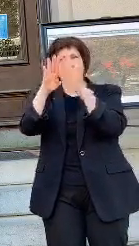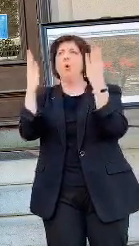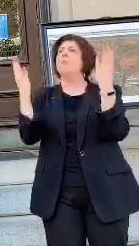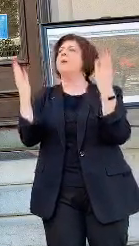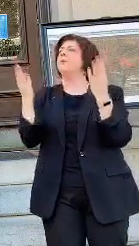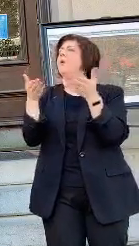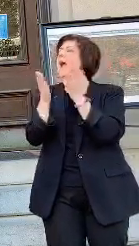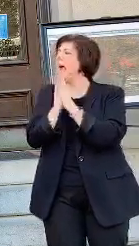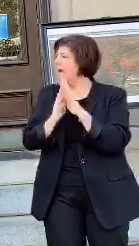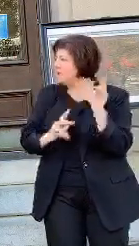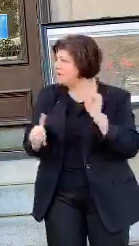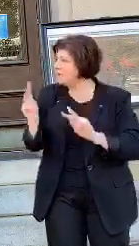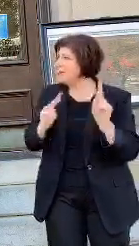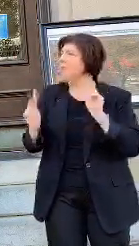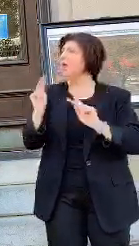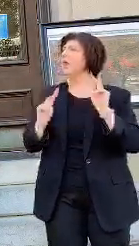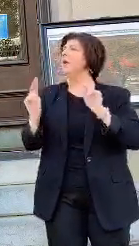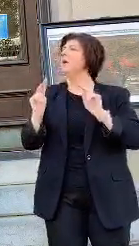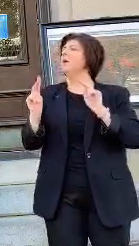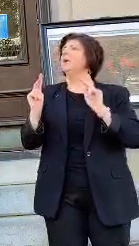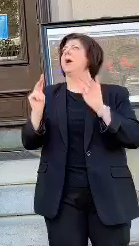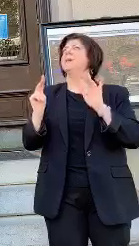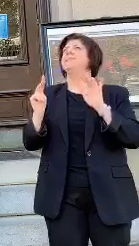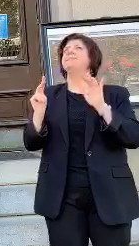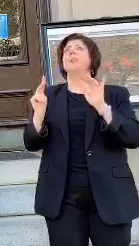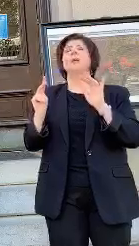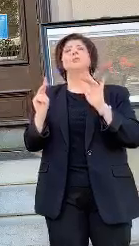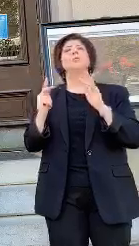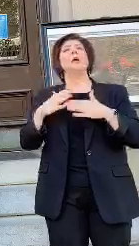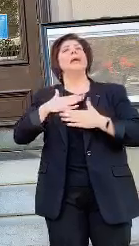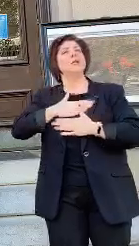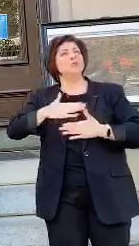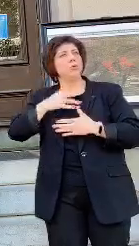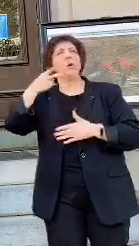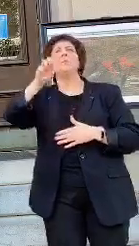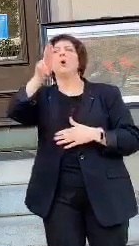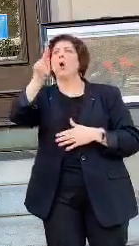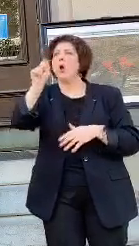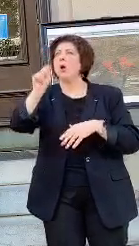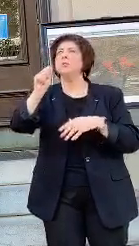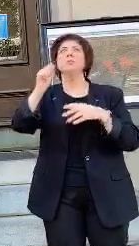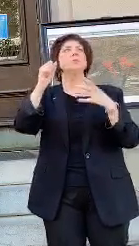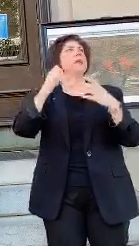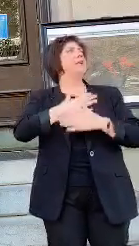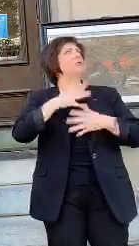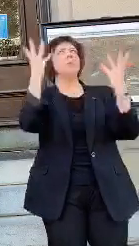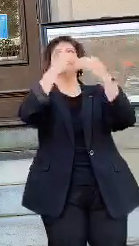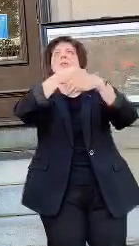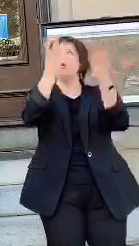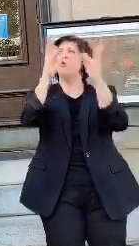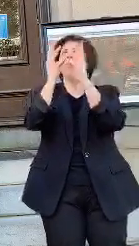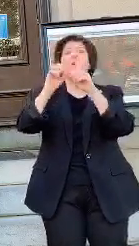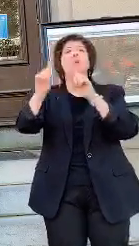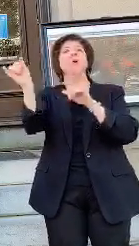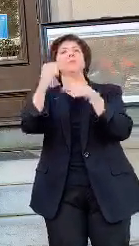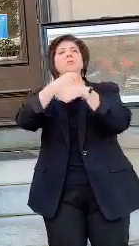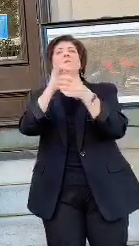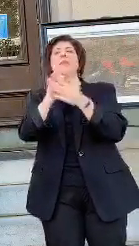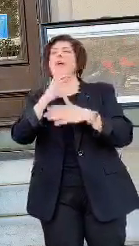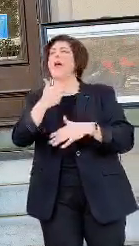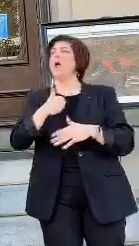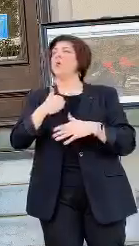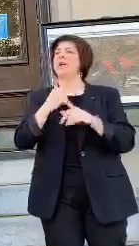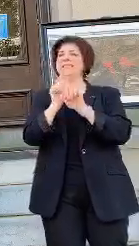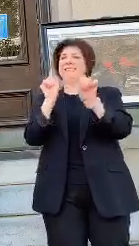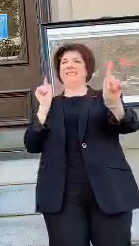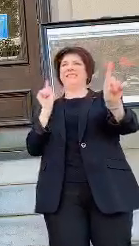We're asking people to enjoy the parks and enjoy beautiful weather like this, but also to make sure that our social